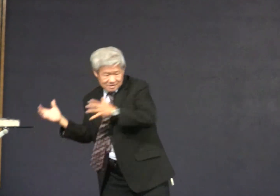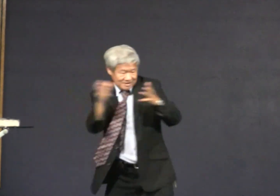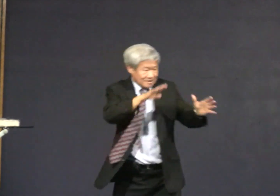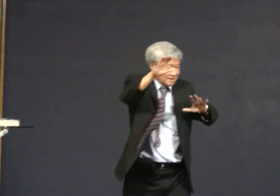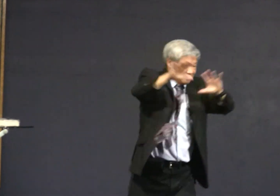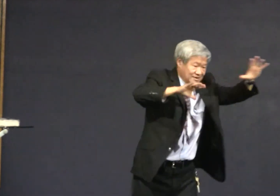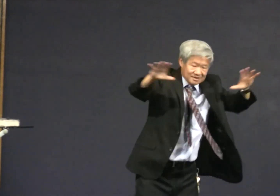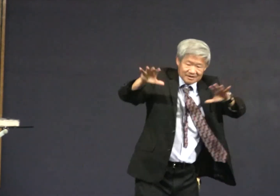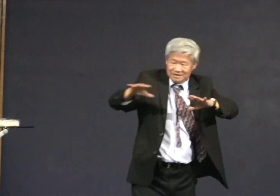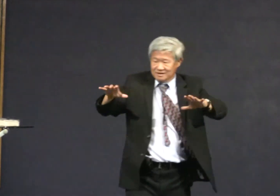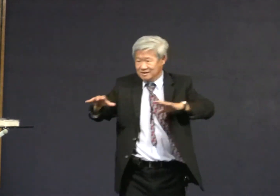and booze